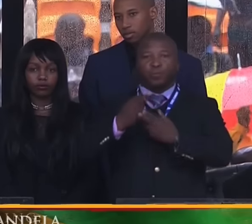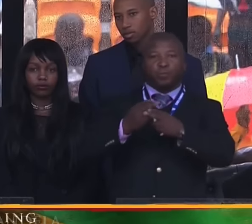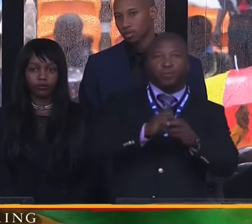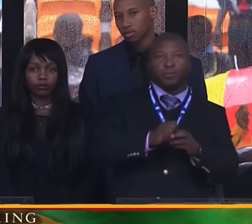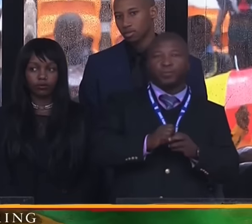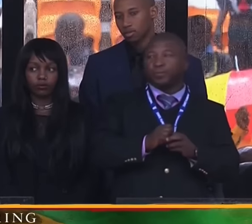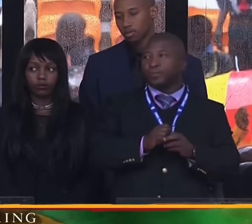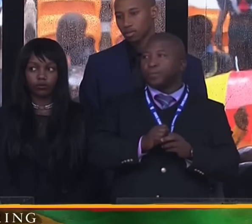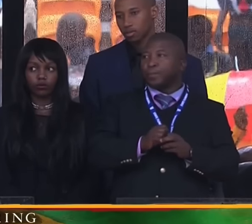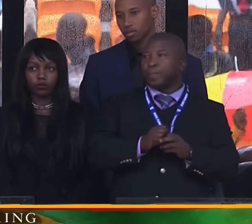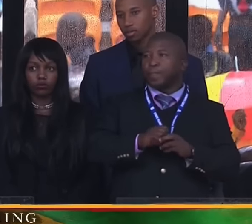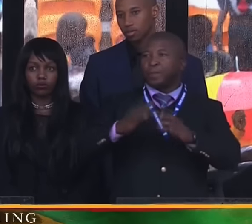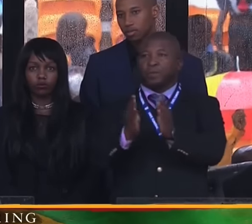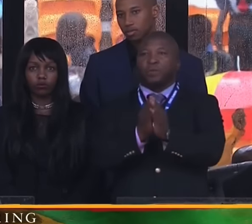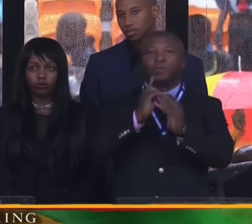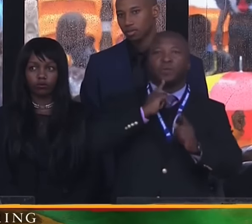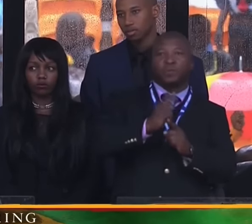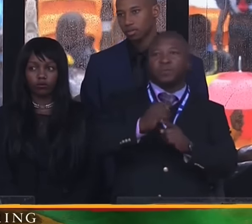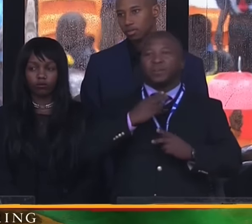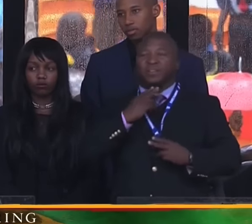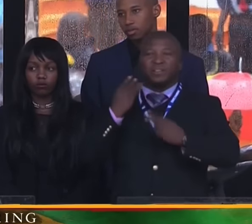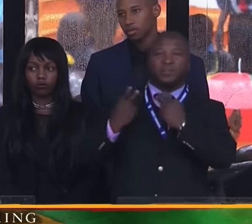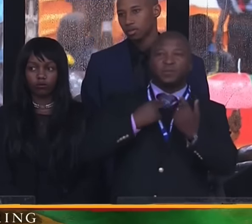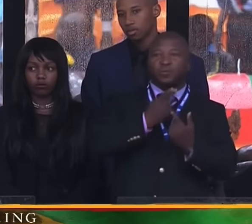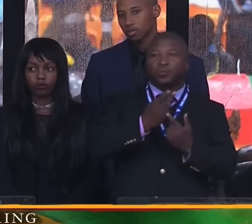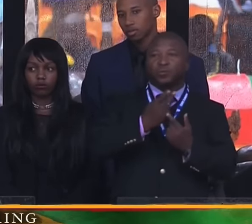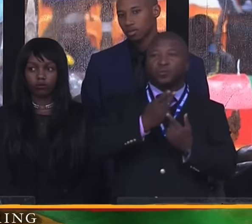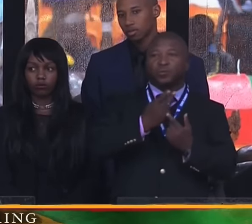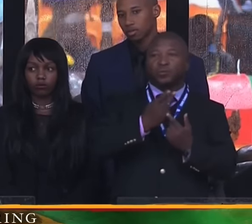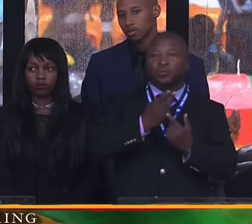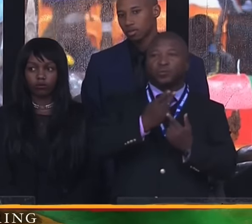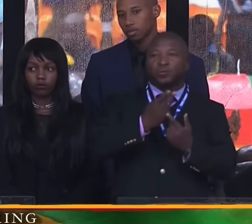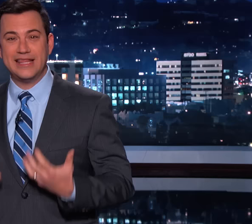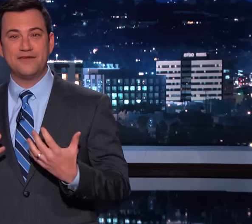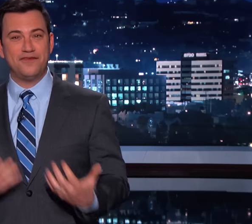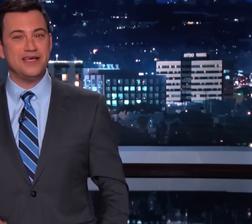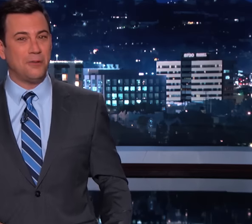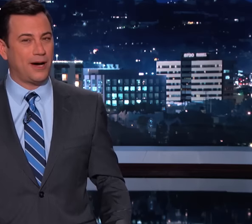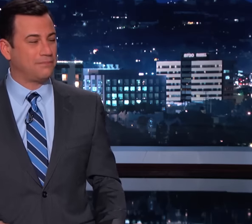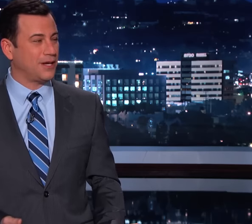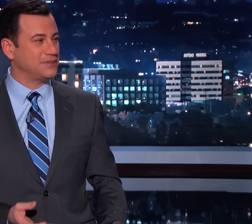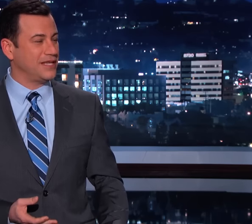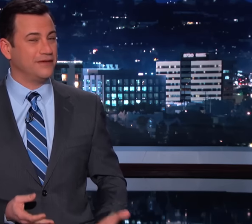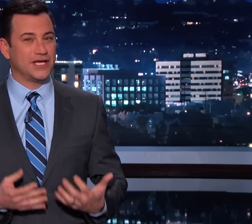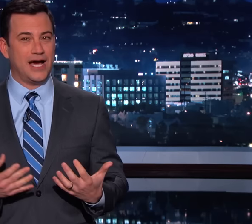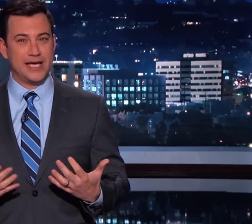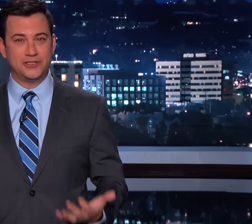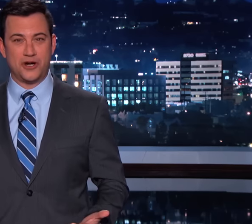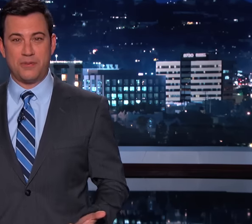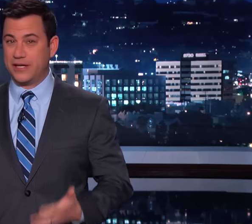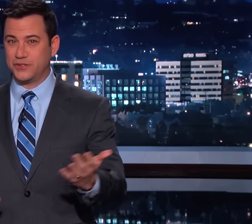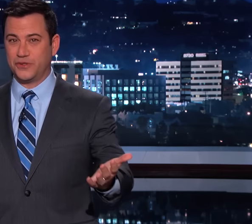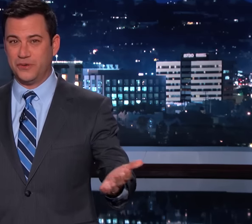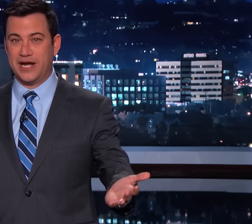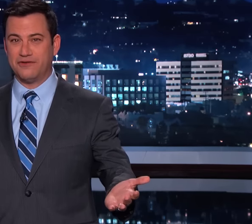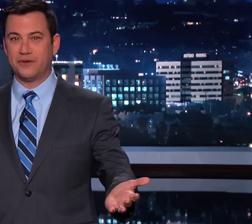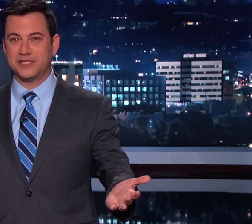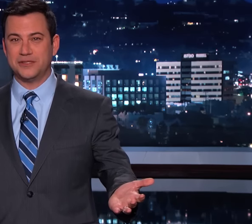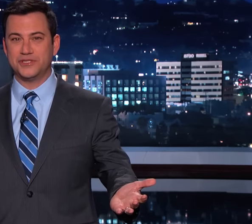viewers who actually do know sign language started calling him out online. And then video popped up today of the guy interpreting or doing whatever it was he was